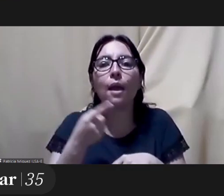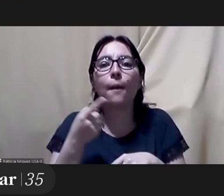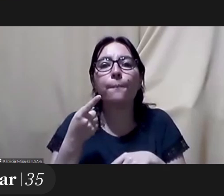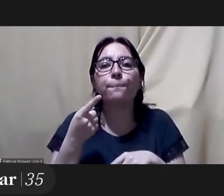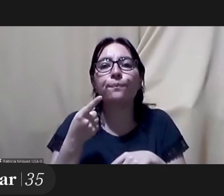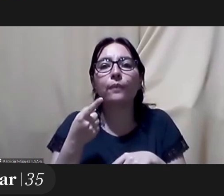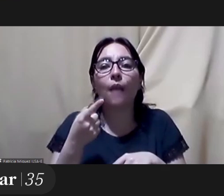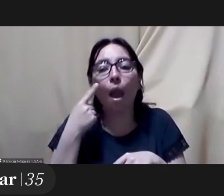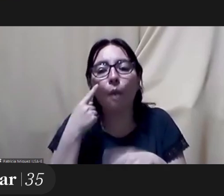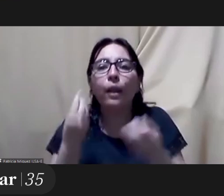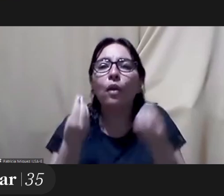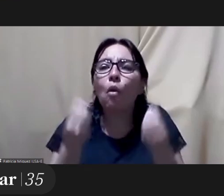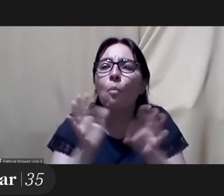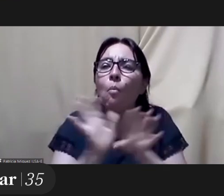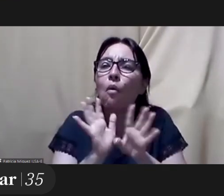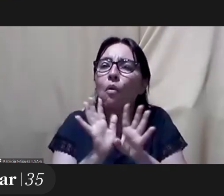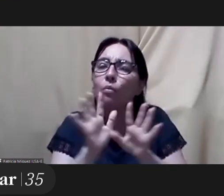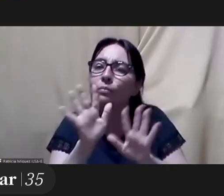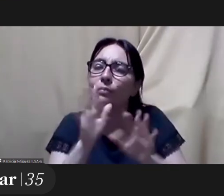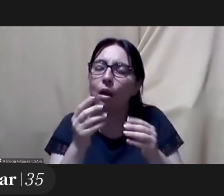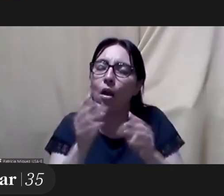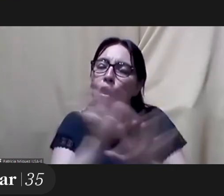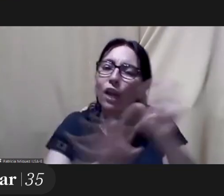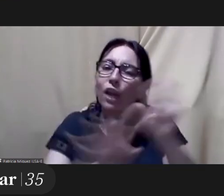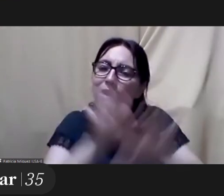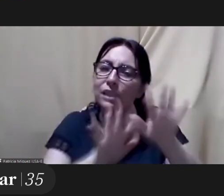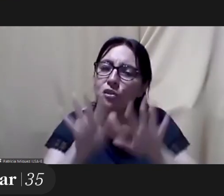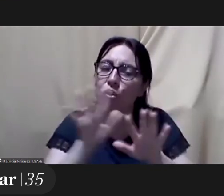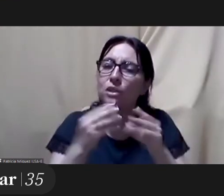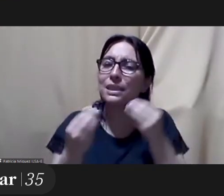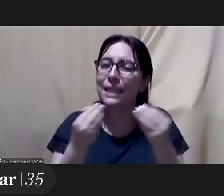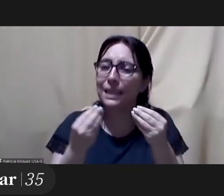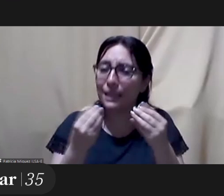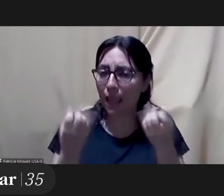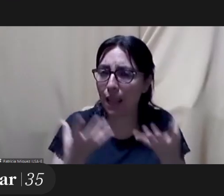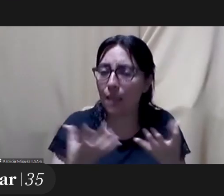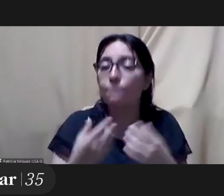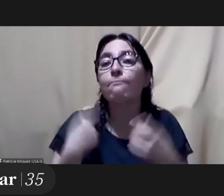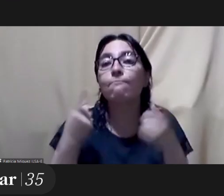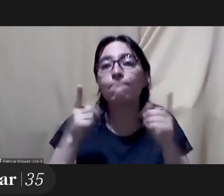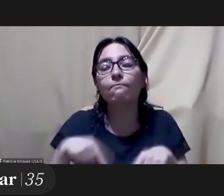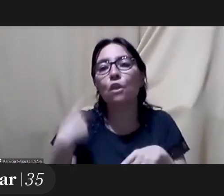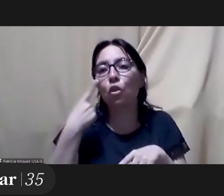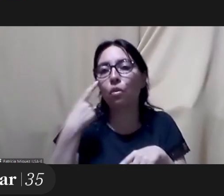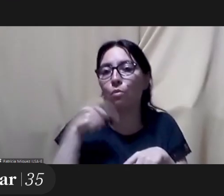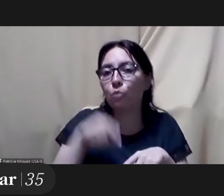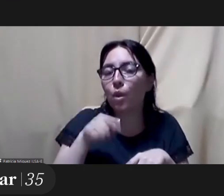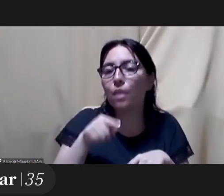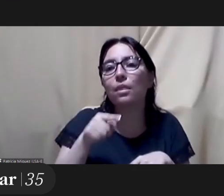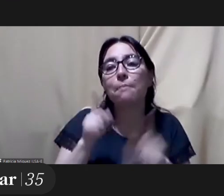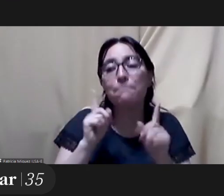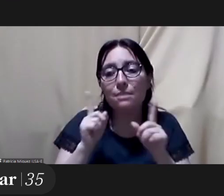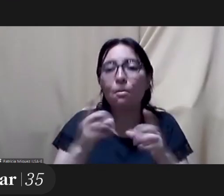these structures work in the last study we realized that